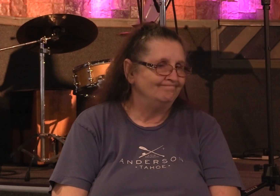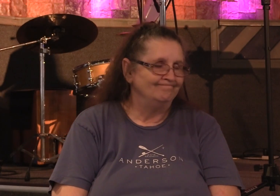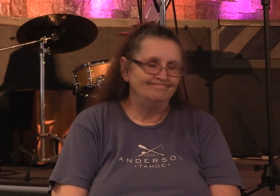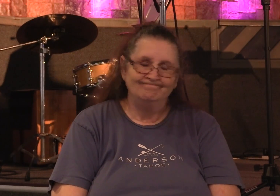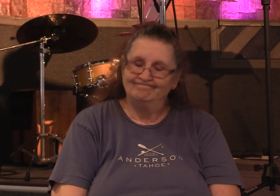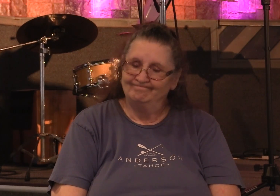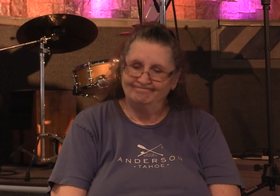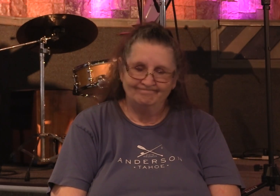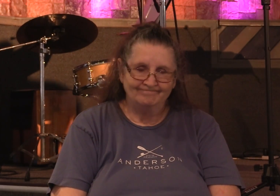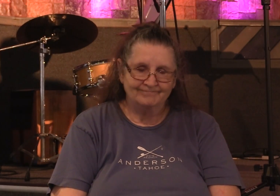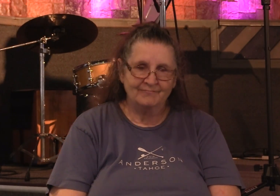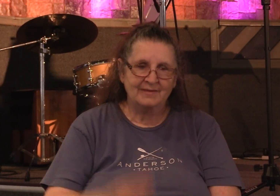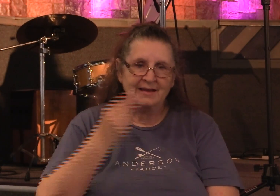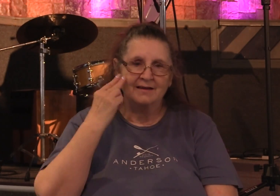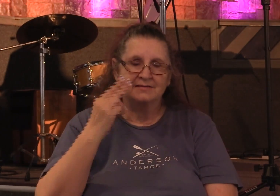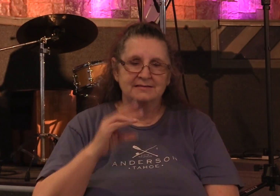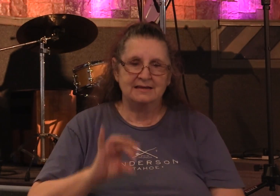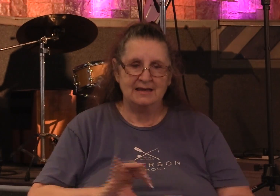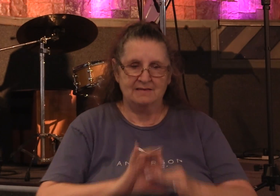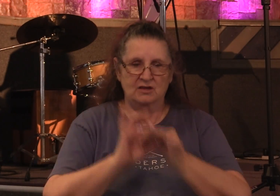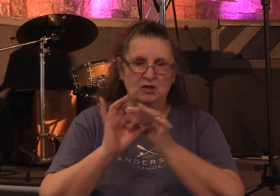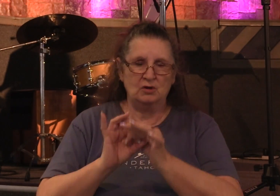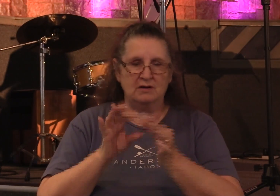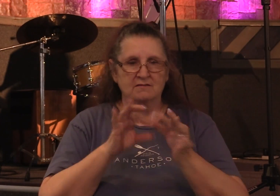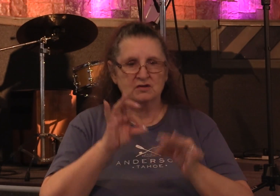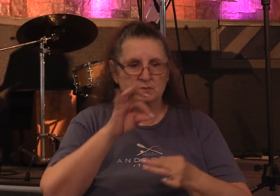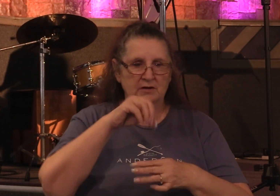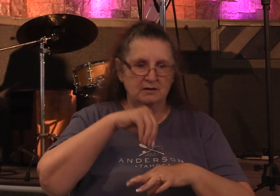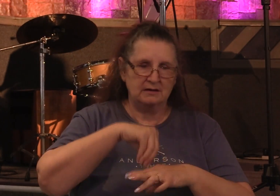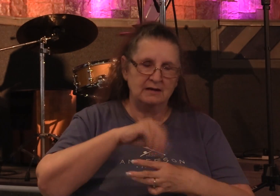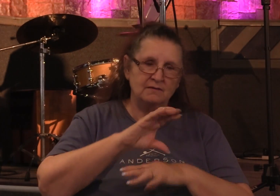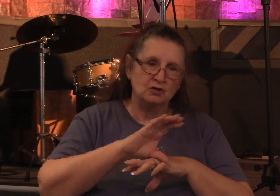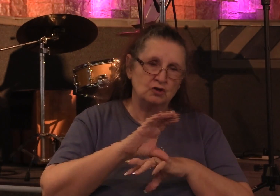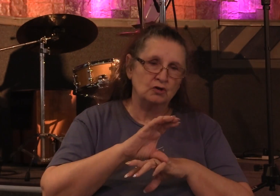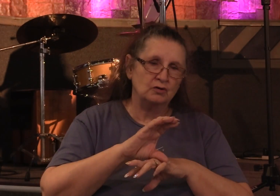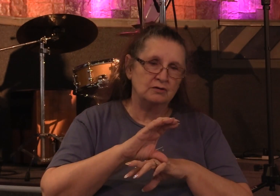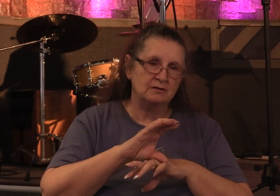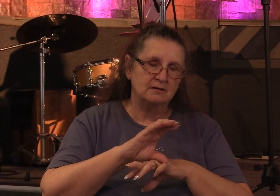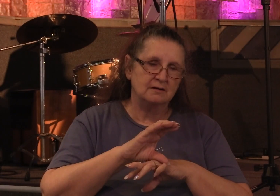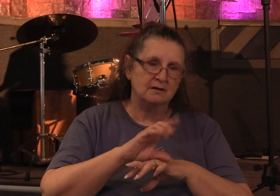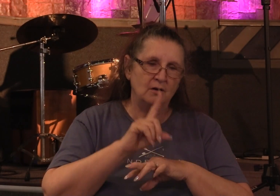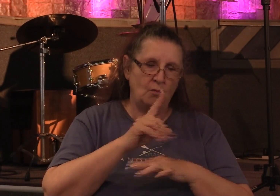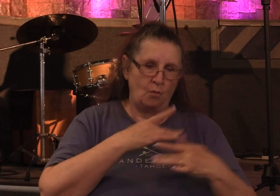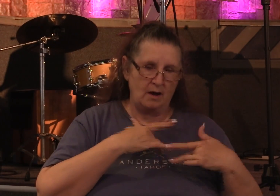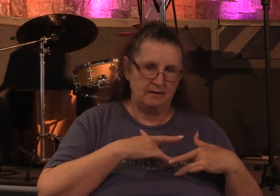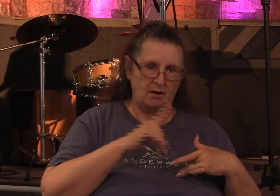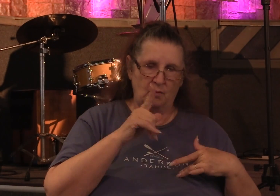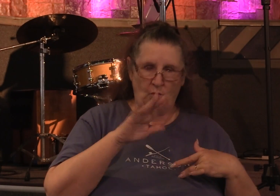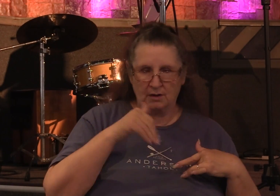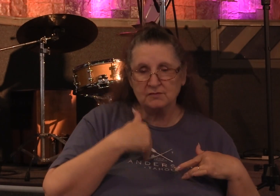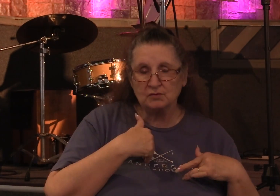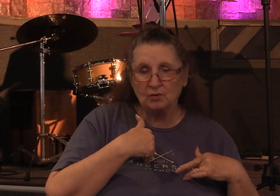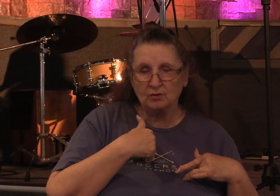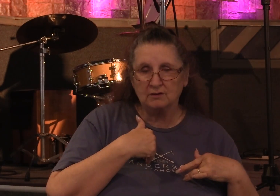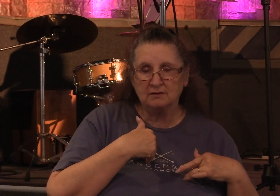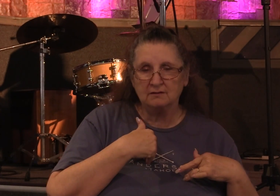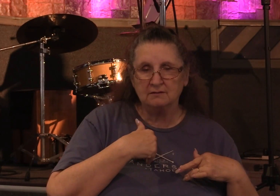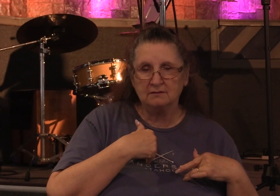After seeing the unity of the Spirit in the church, being of one heart and one soul and the